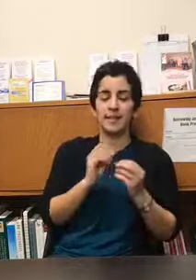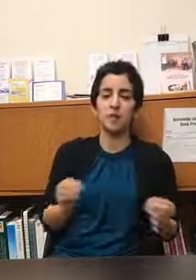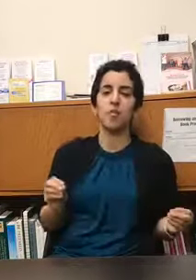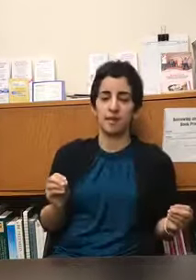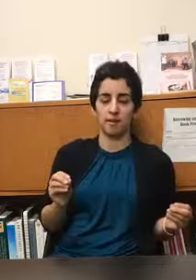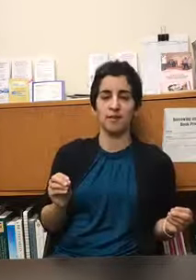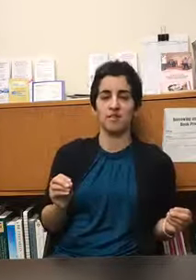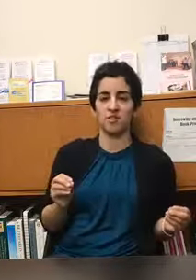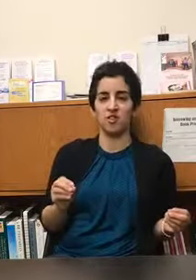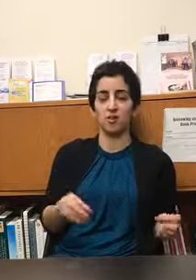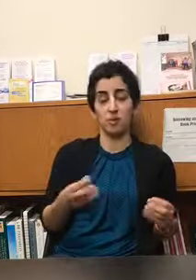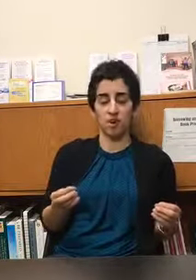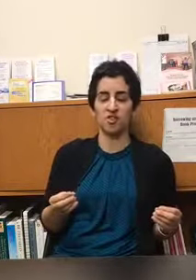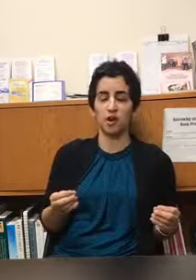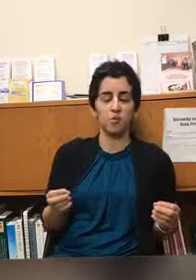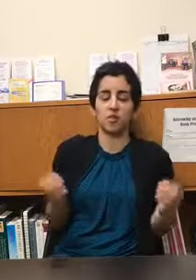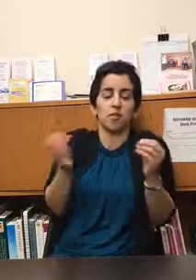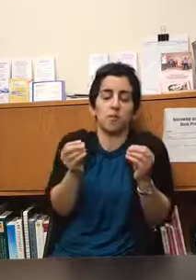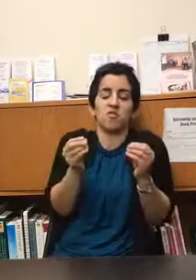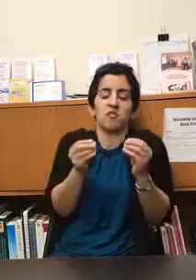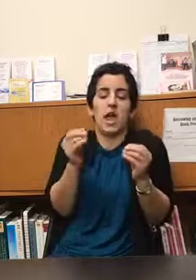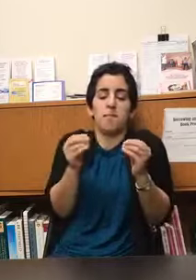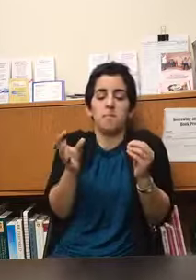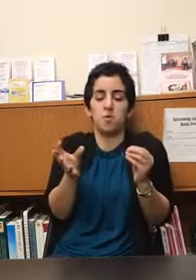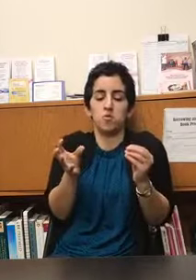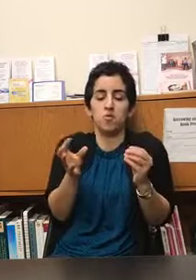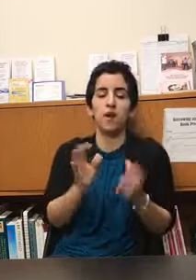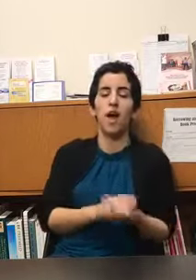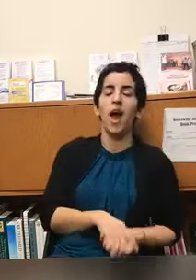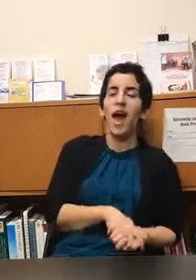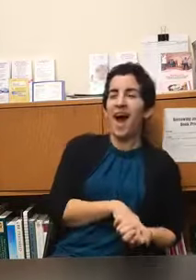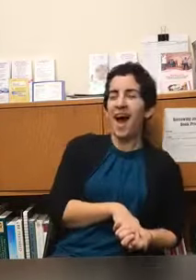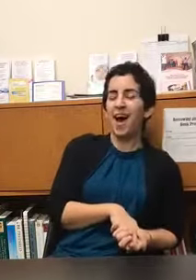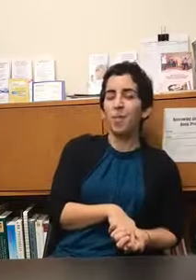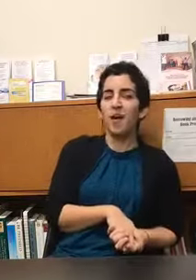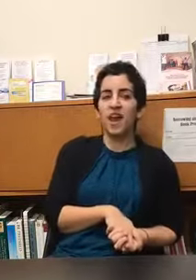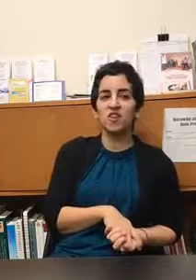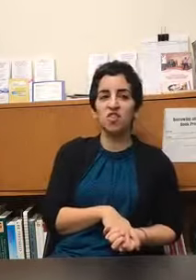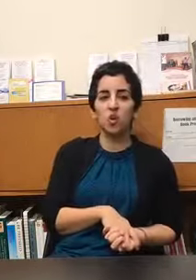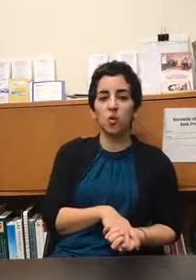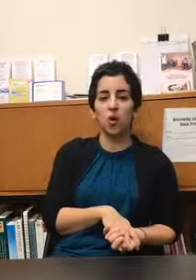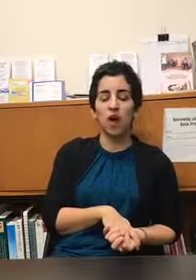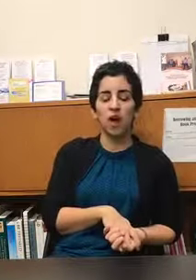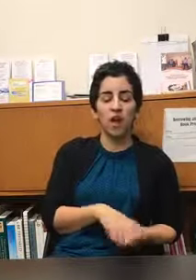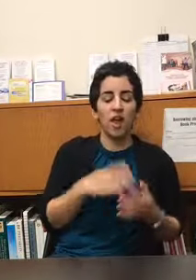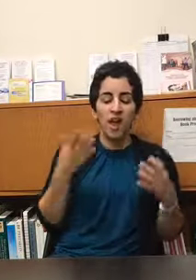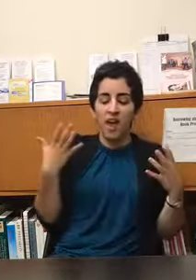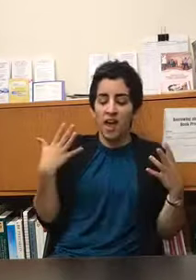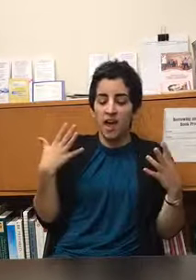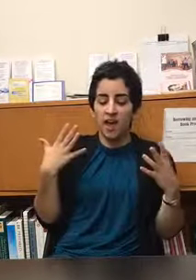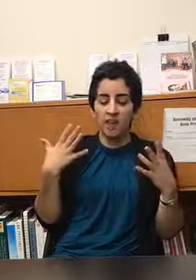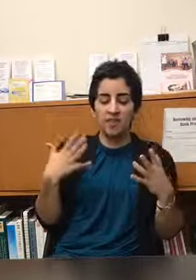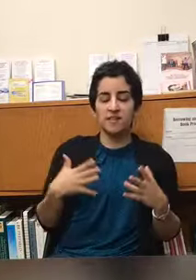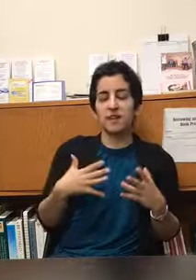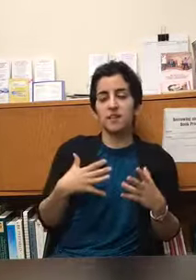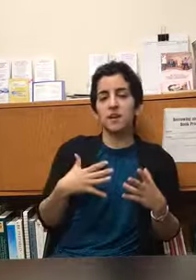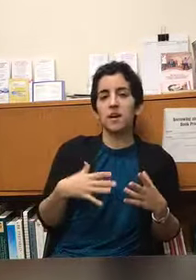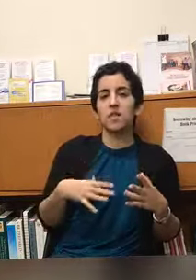literally nothing else to do at rush hour particularly when you can't move um and so this idea of